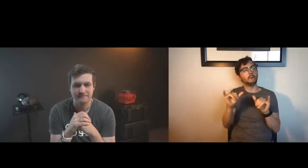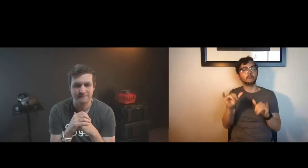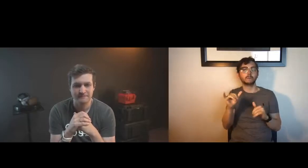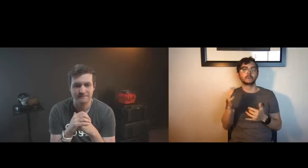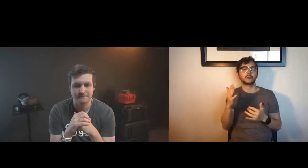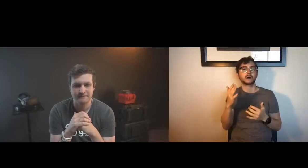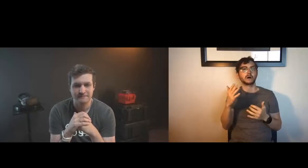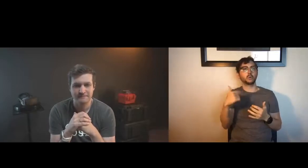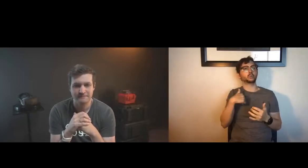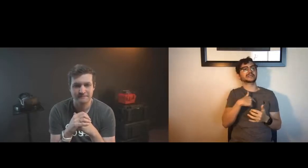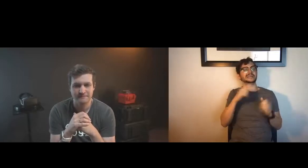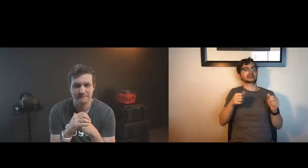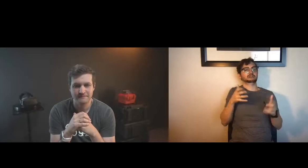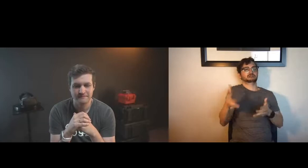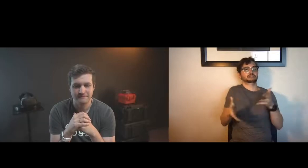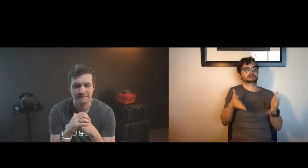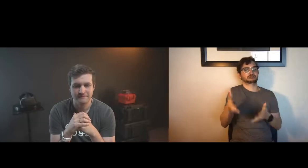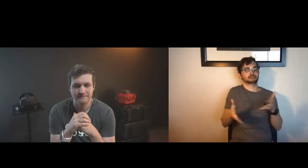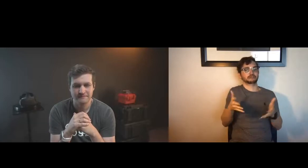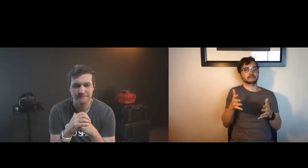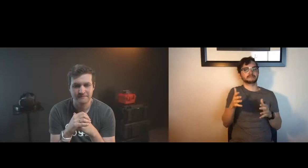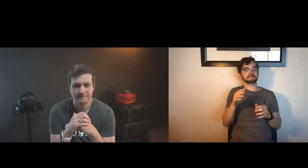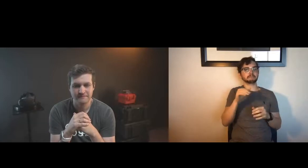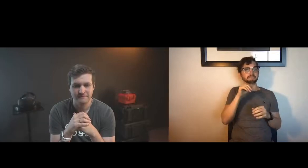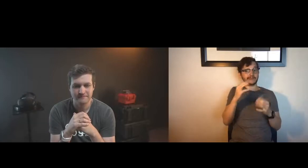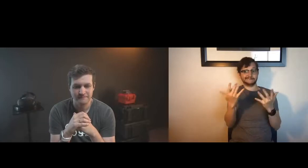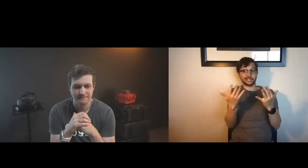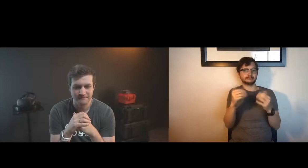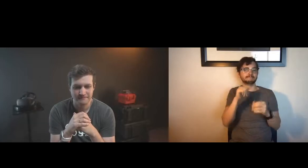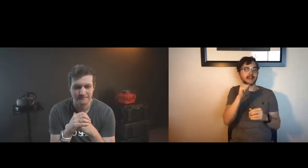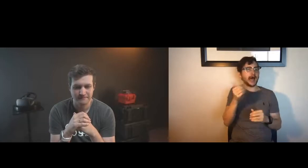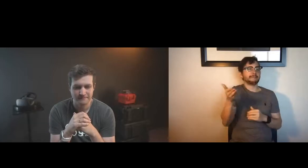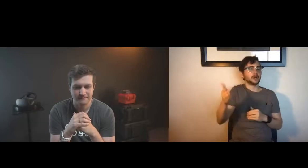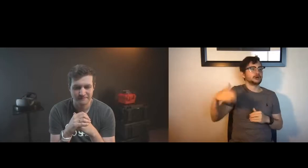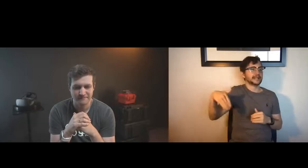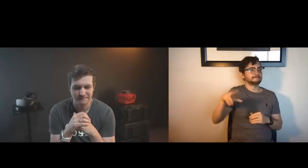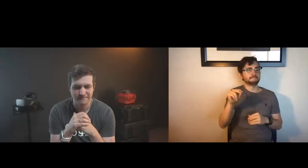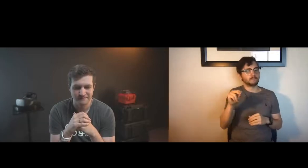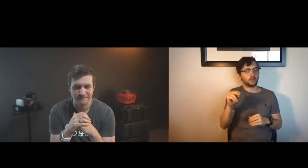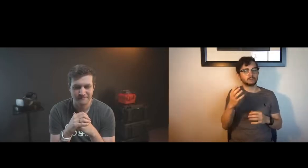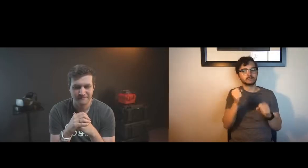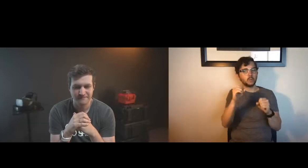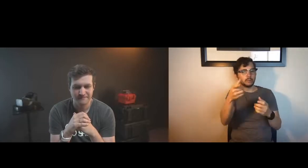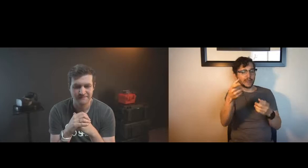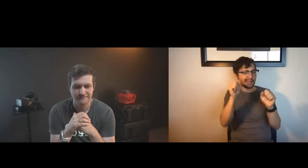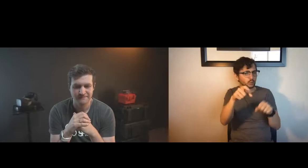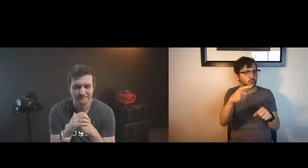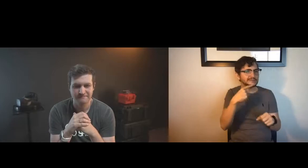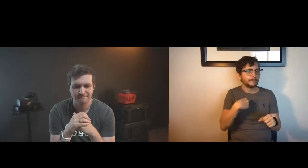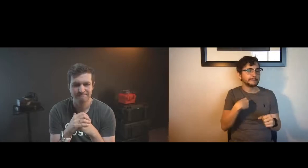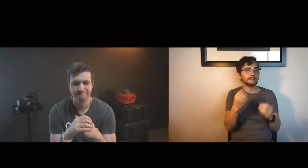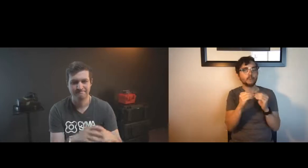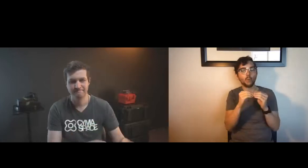we knew that we could sort of play with gesture there but we didn't realize that it would be possible in a virtual world even though